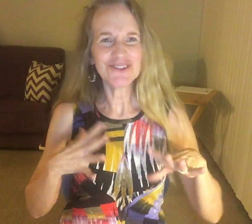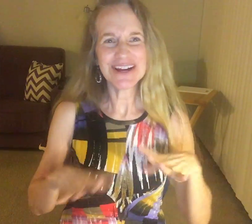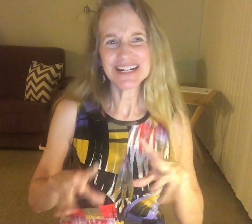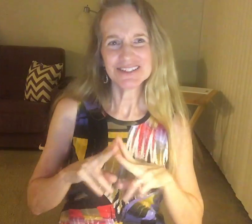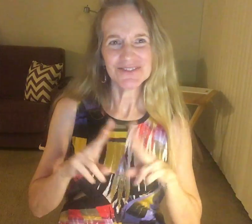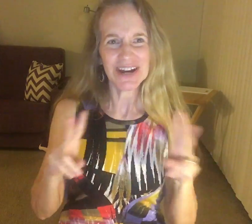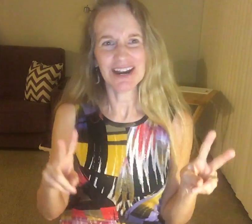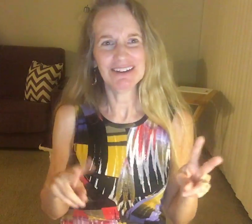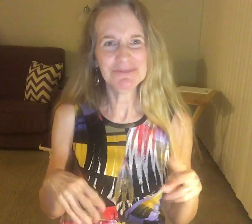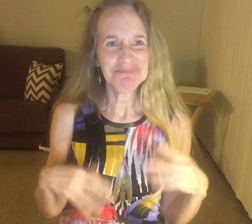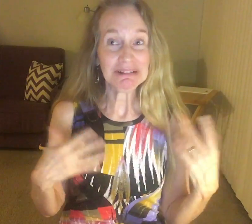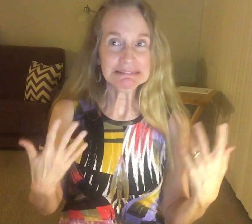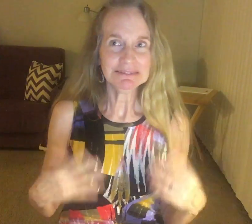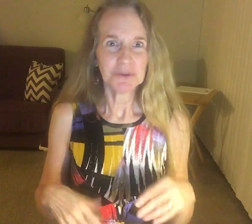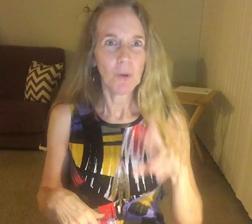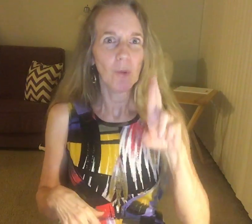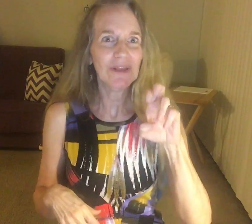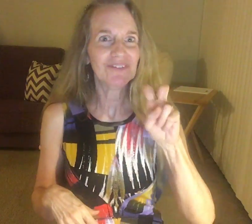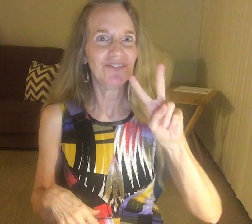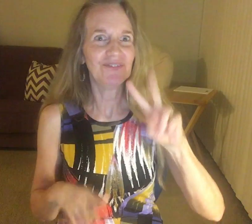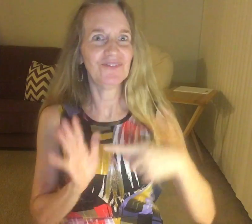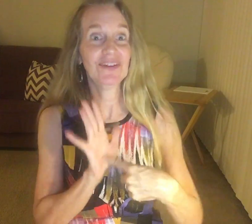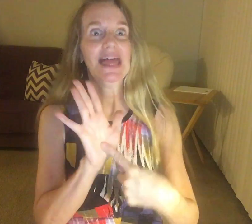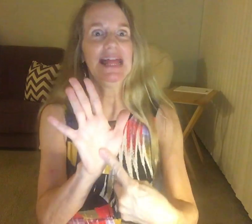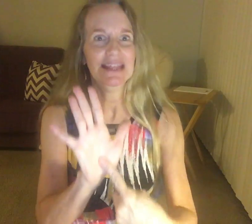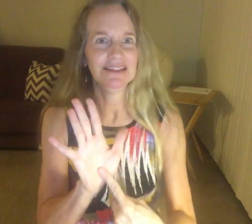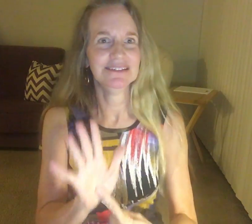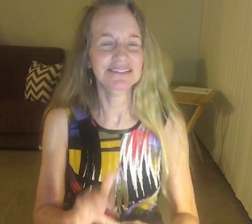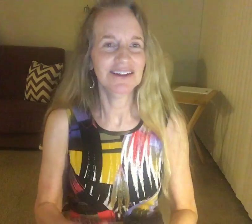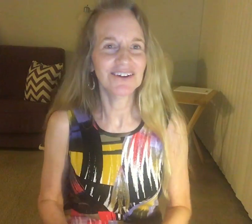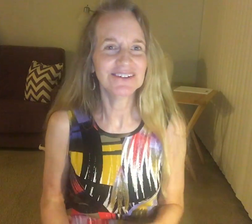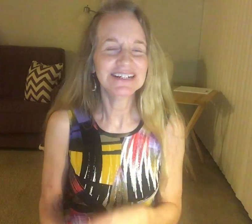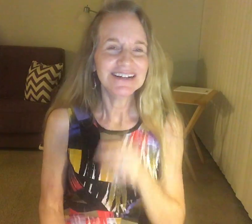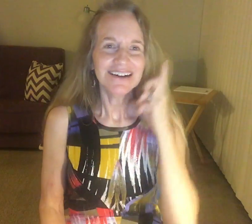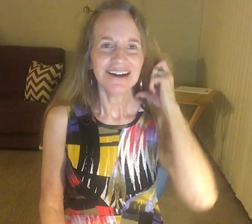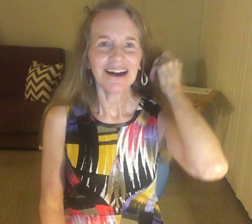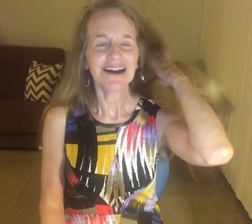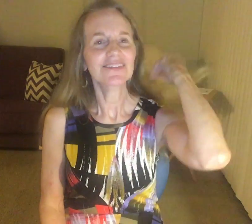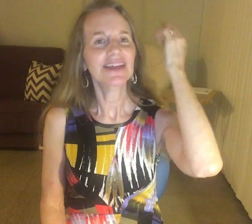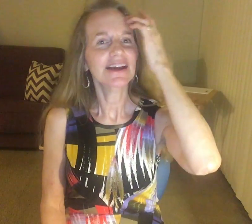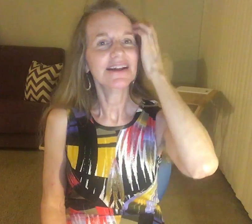trailer fairies, really fairies, you know. And here,